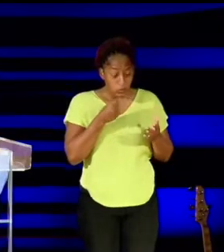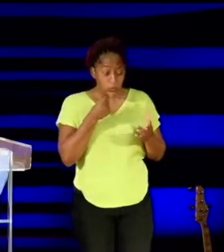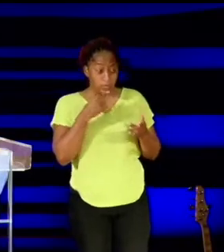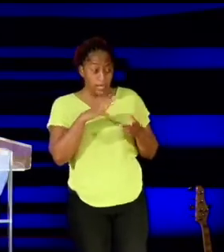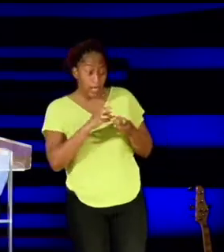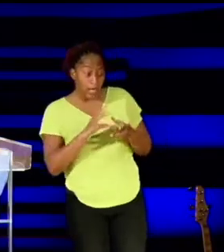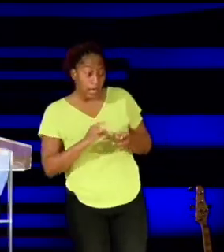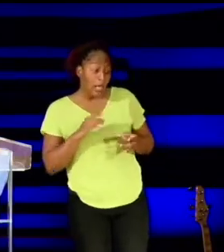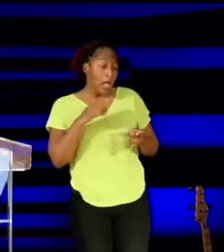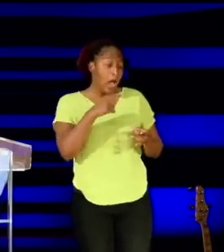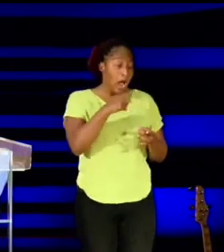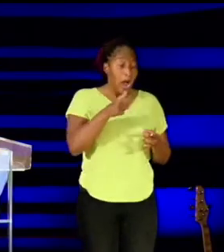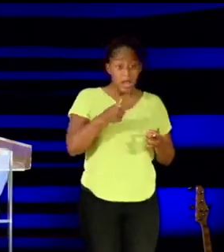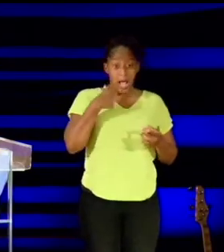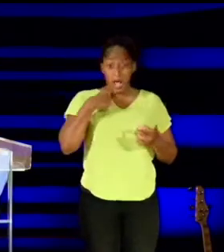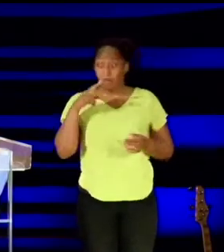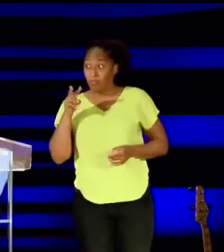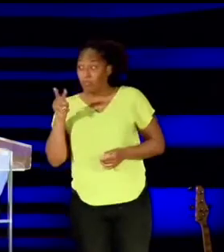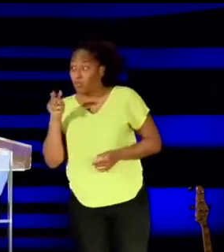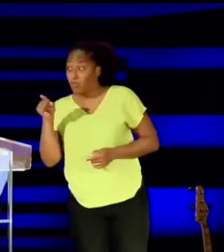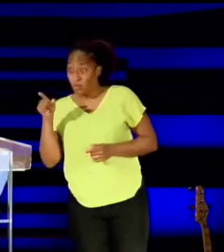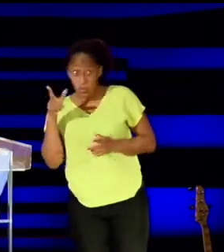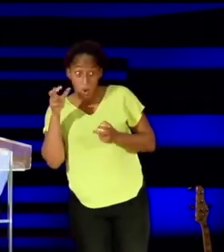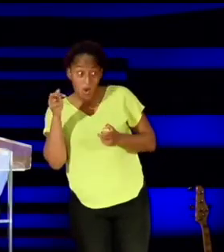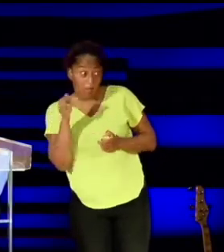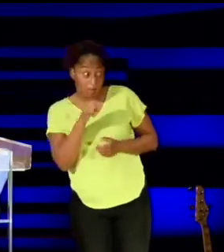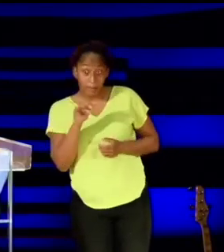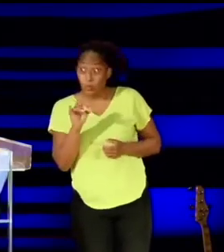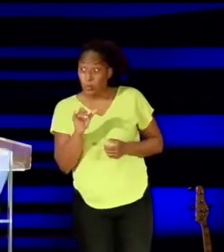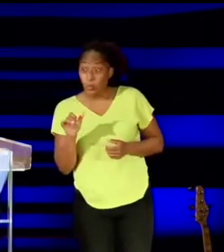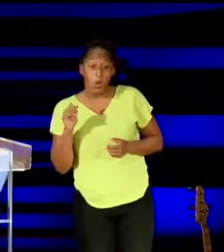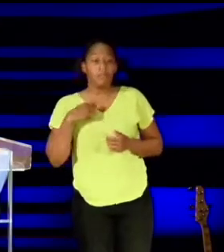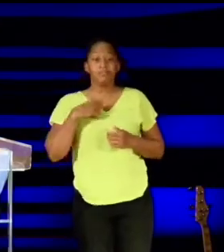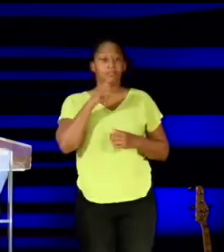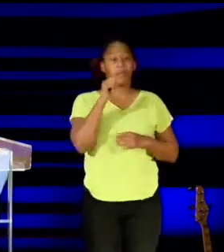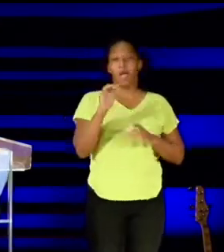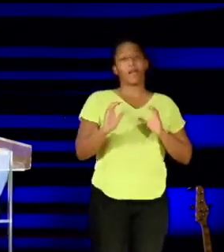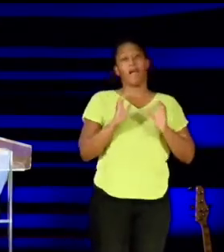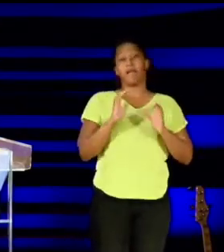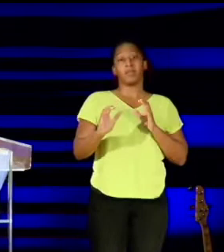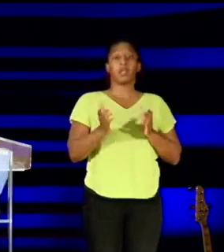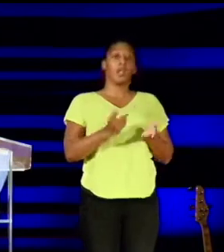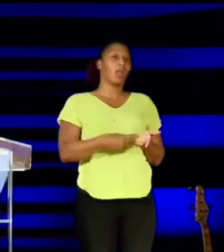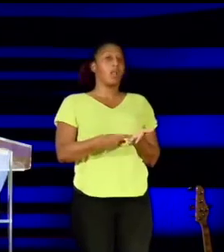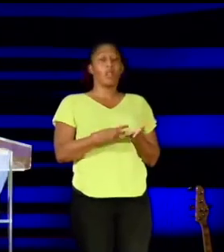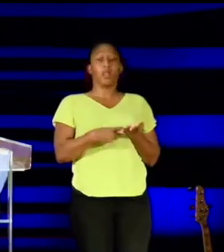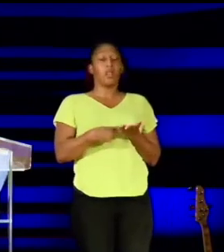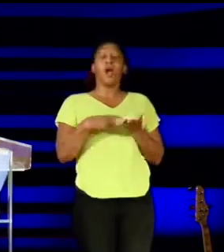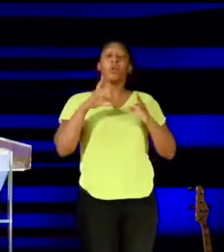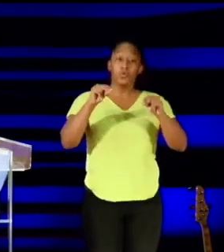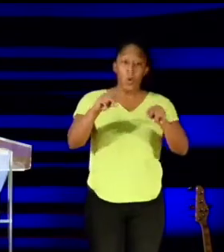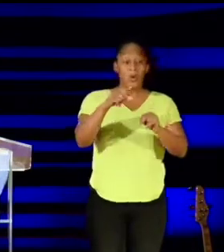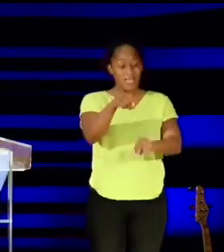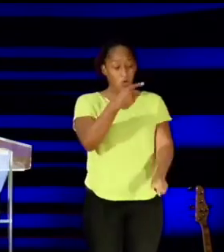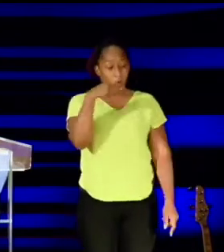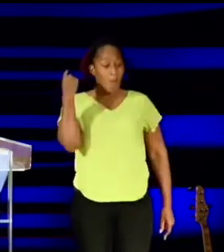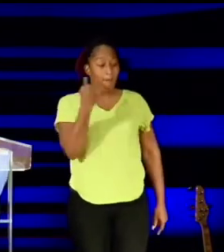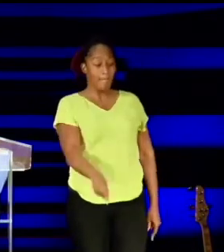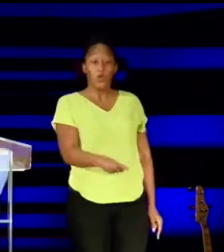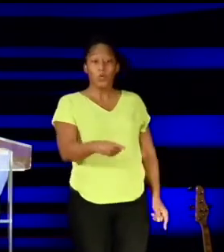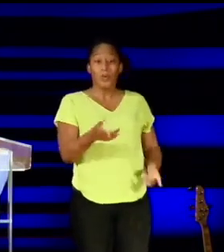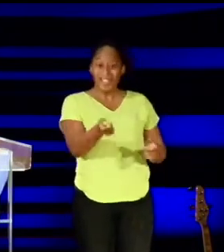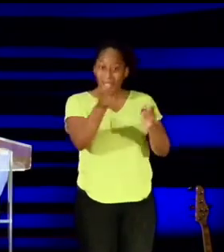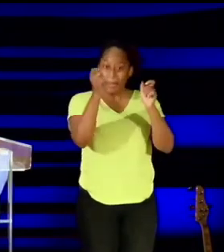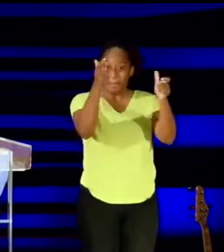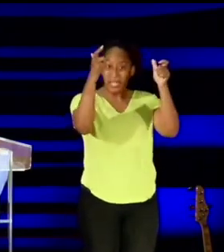see if others heard it too. There wasn't even a whole lot of conversation. Jesus' rebuke was immediate and